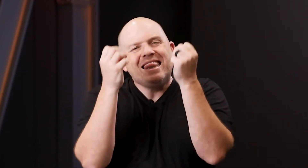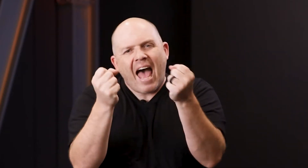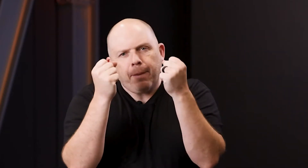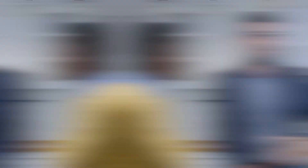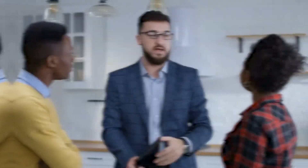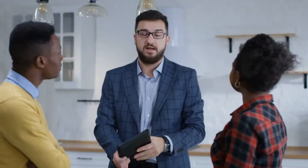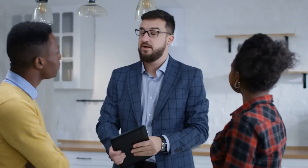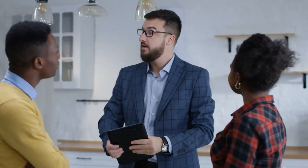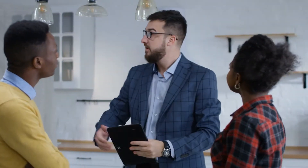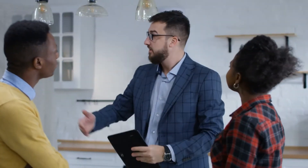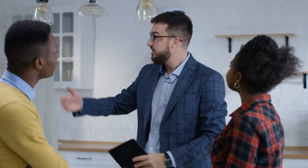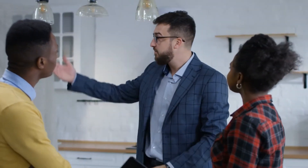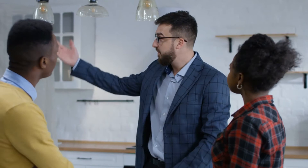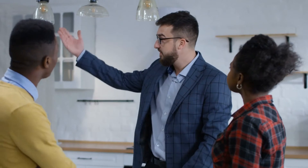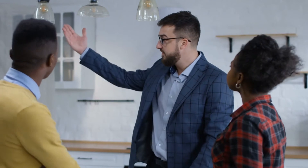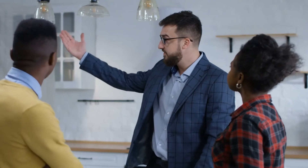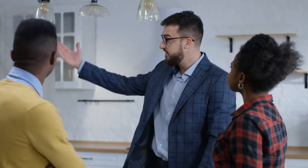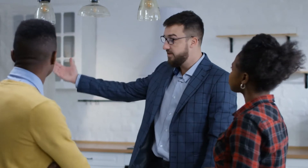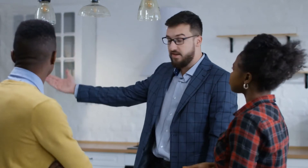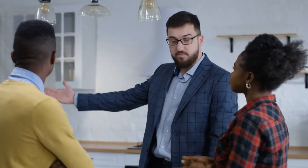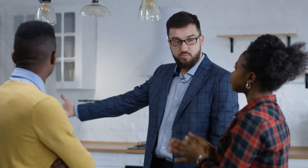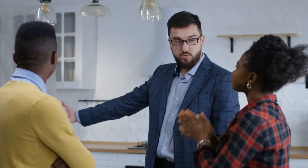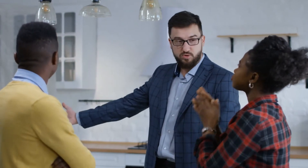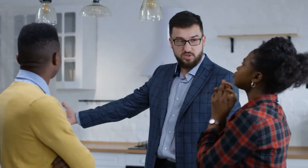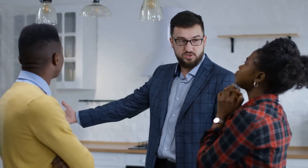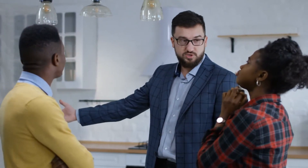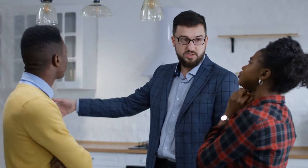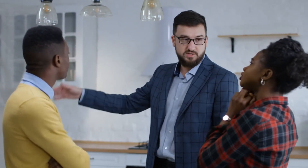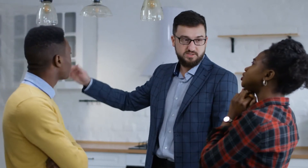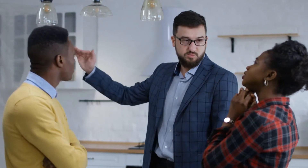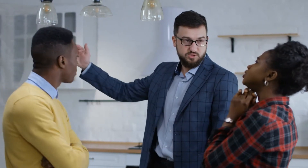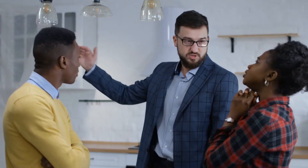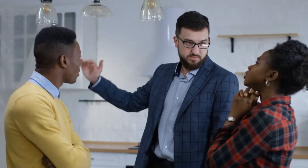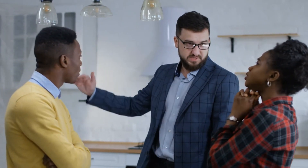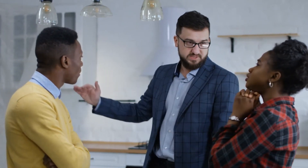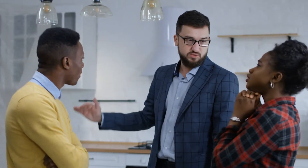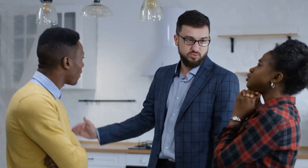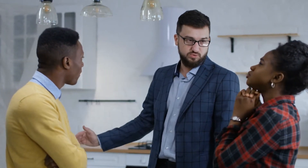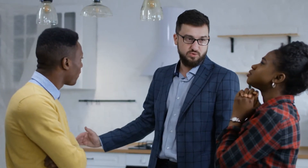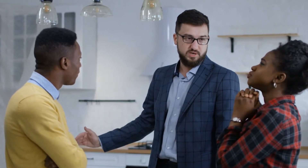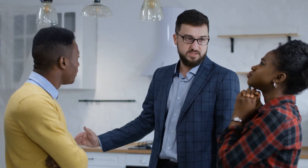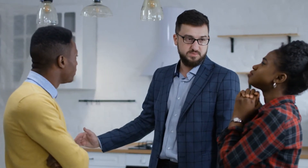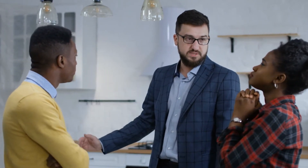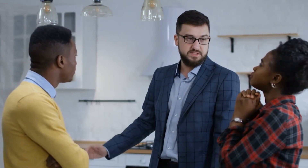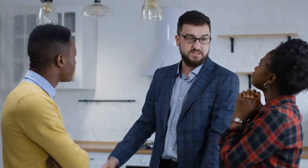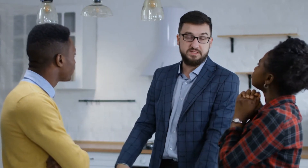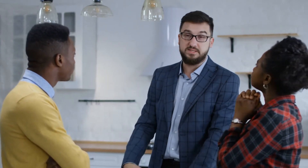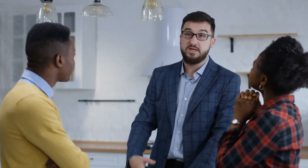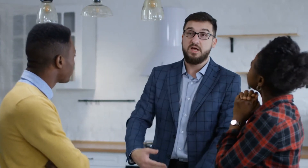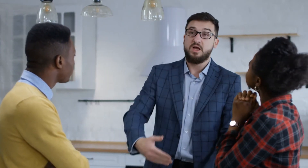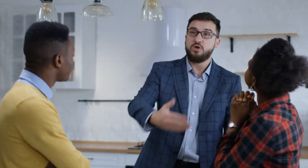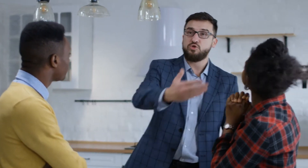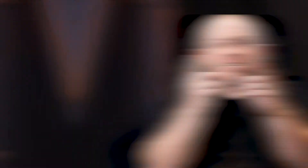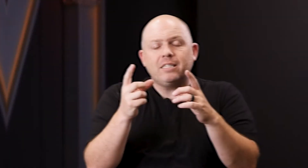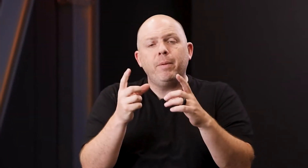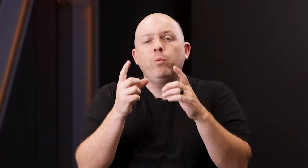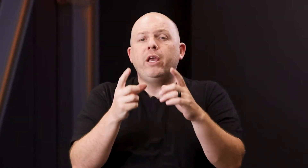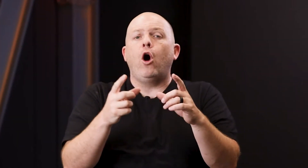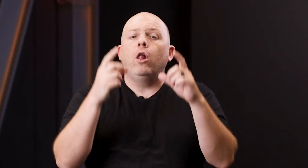that person, the person that understands the principles of wealth creation and that has the tactics of doing real estate, that's somebody we call